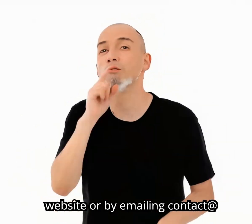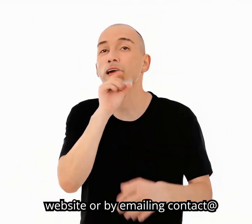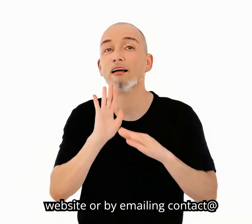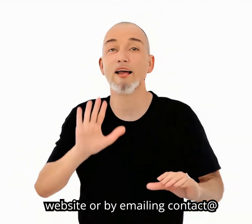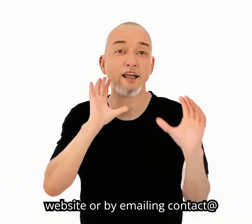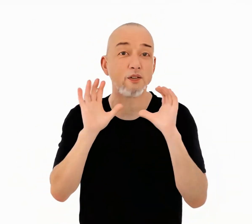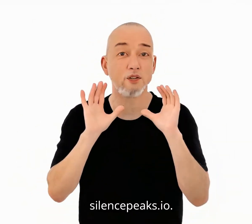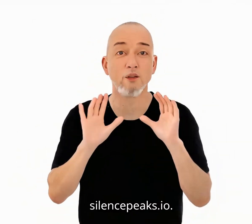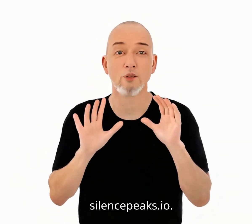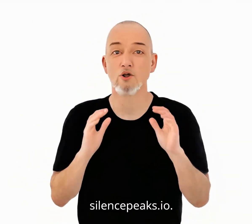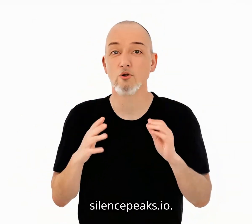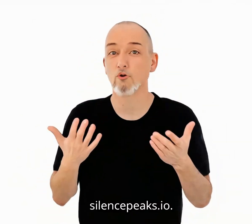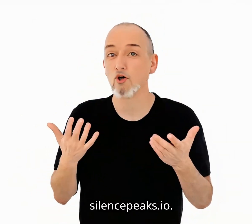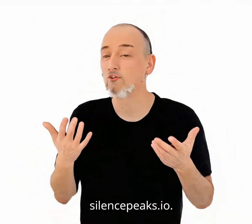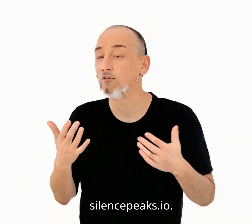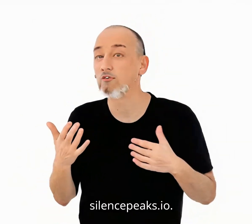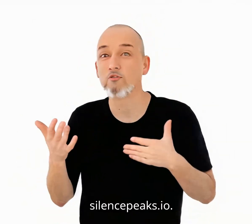contact at silencespeaks.io.